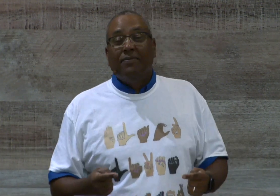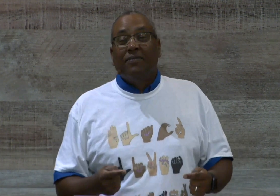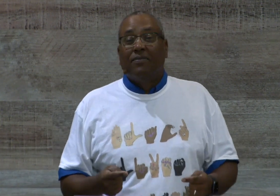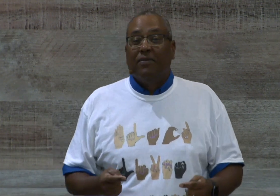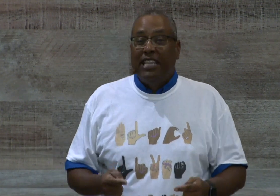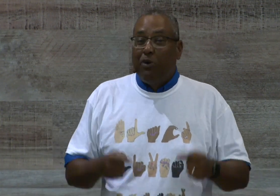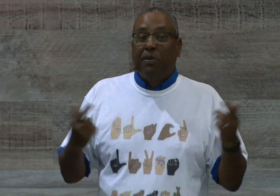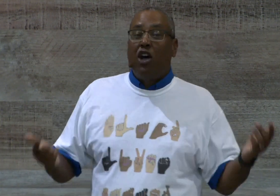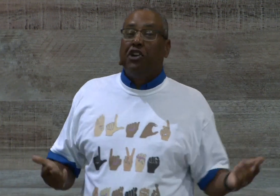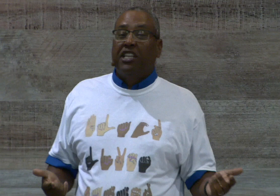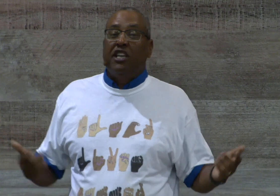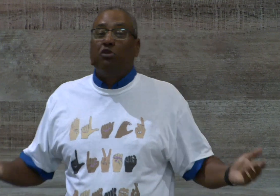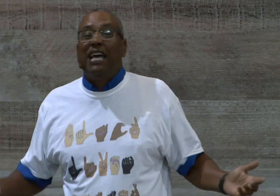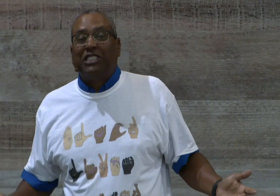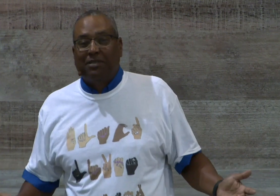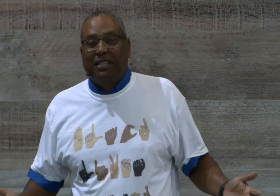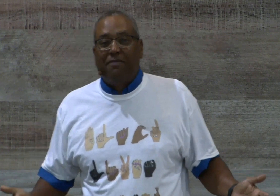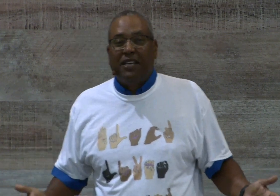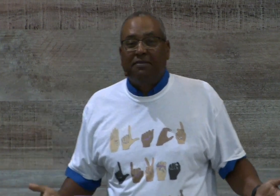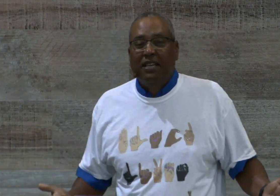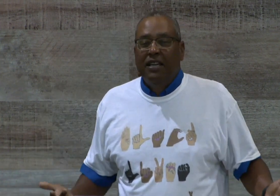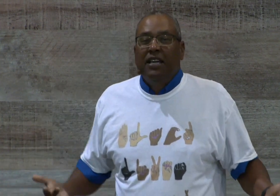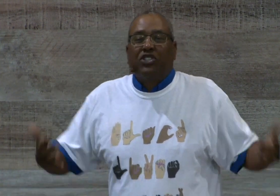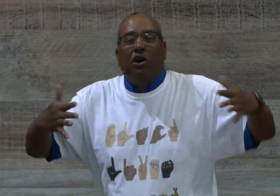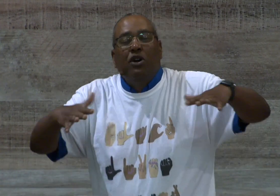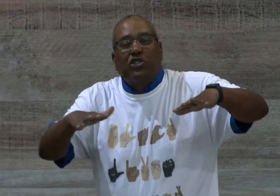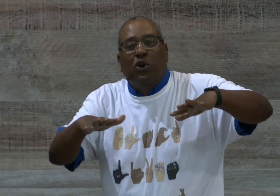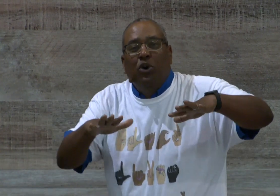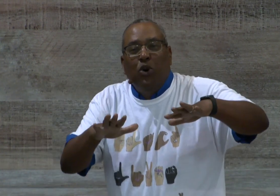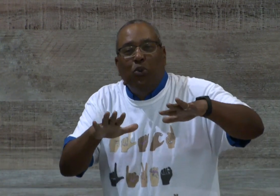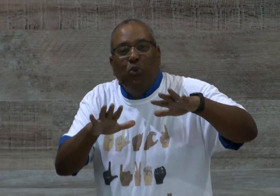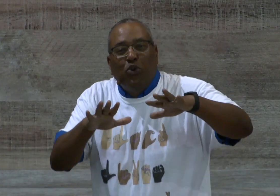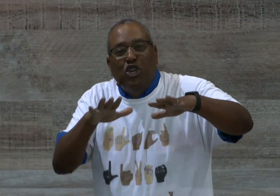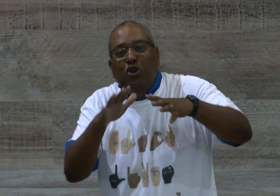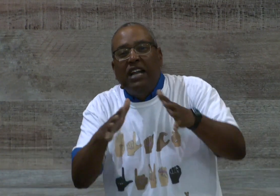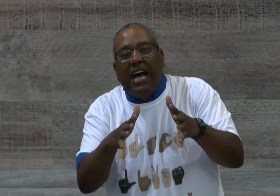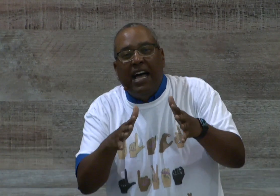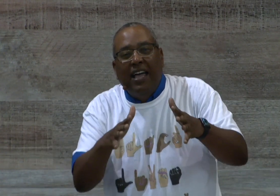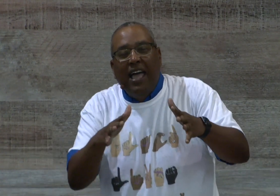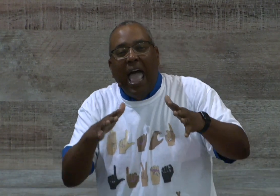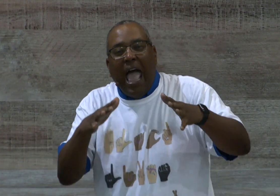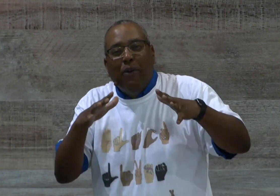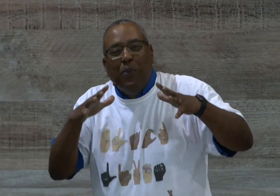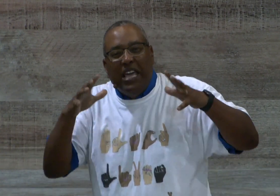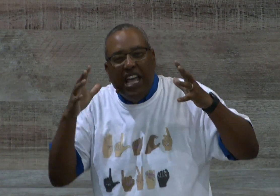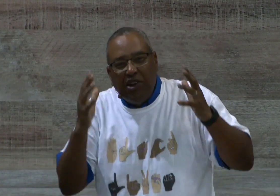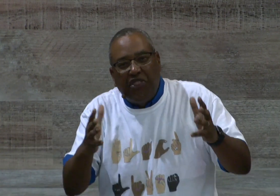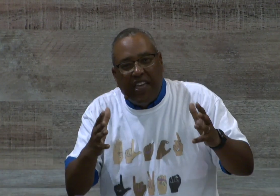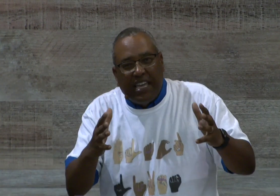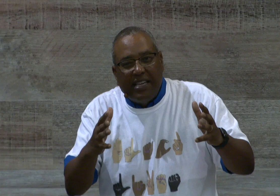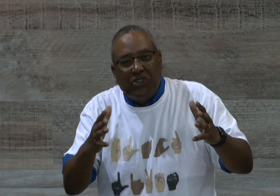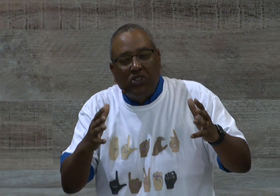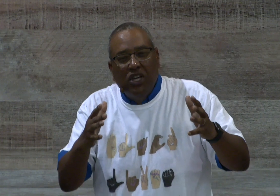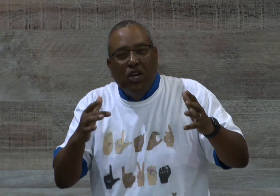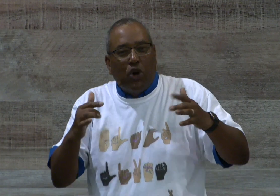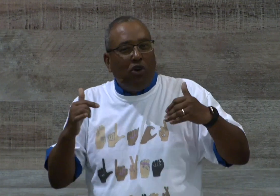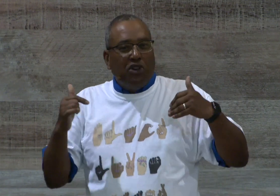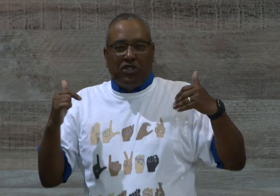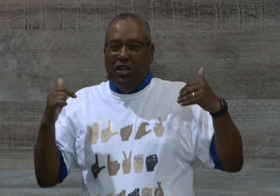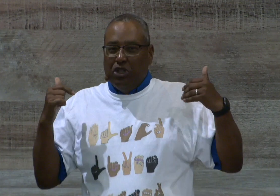And that would have been largely the Old Testament. Amen? So you and I, when we hear things across the